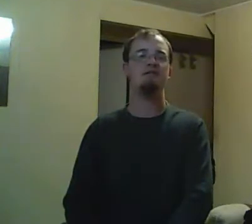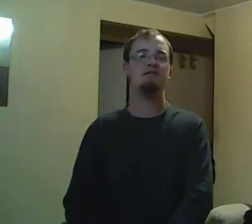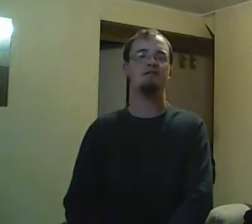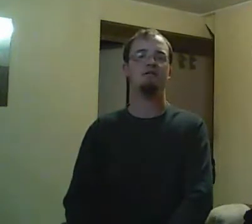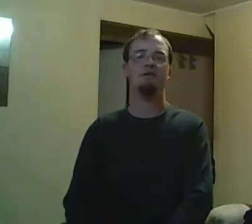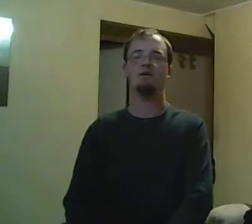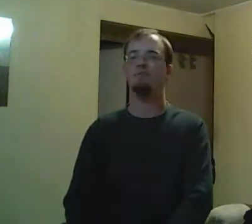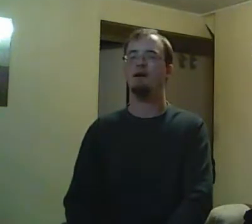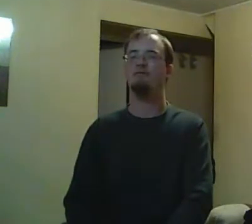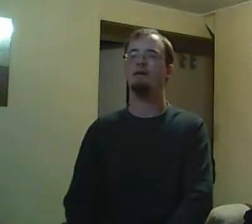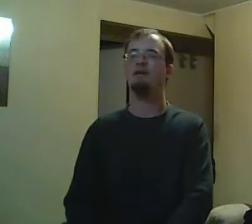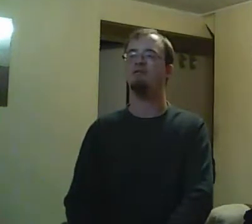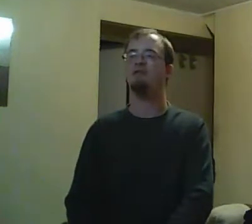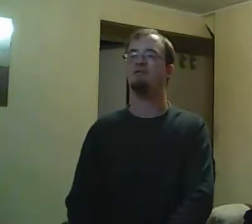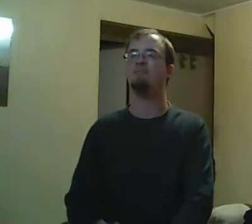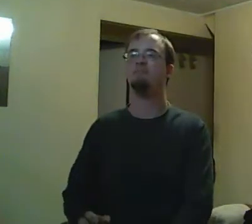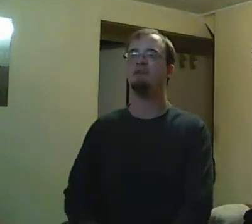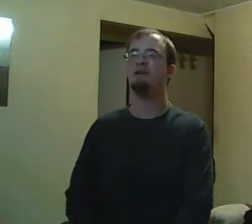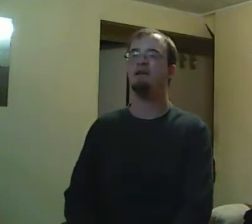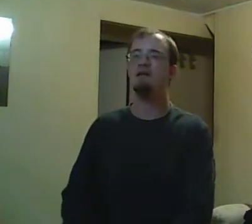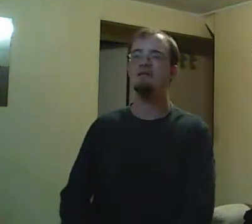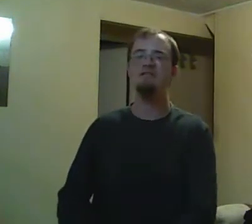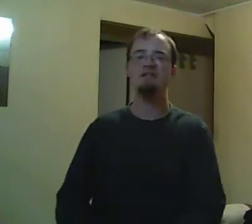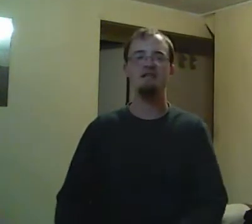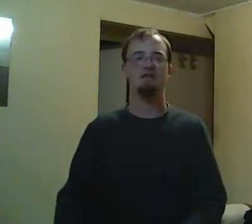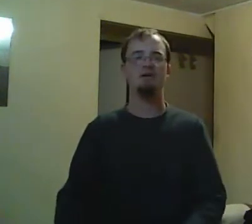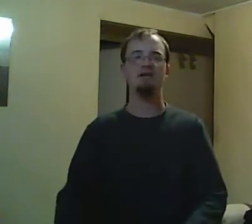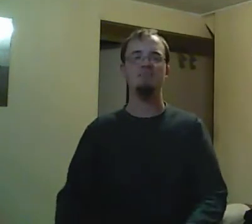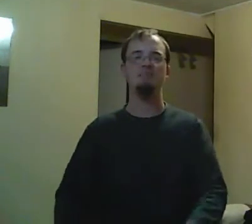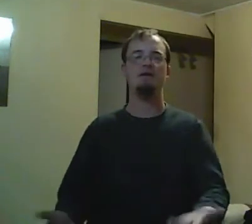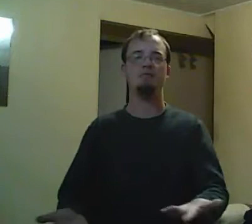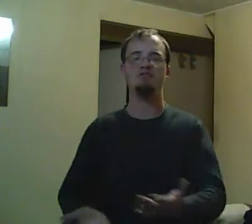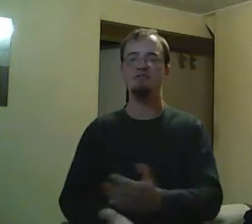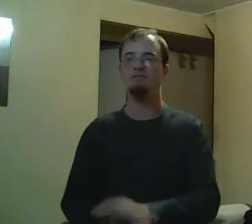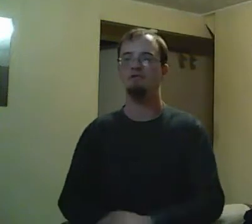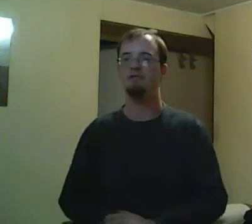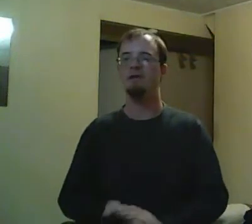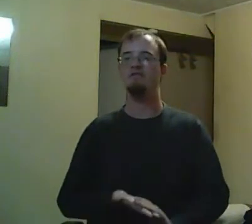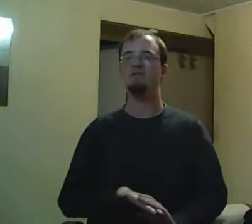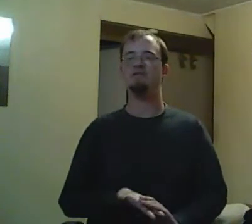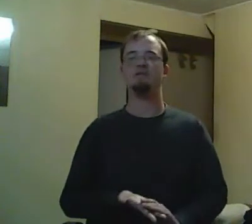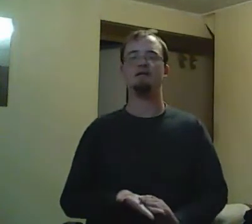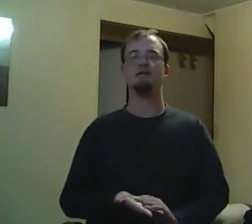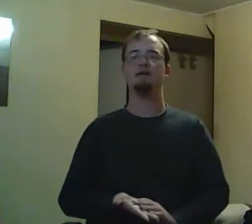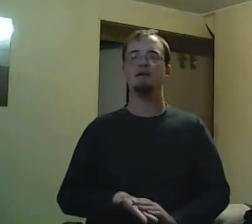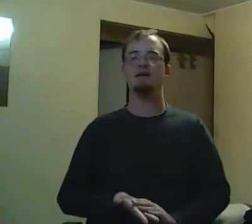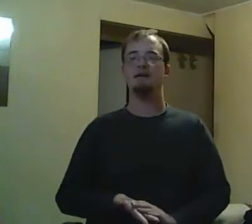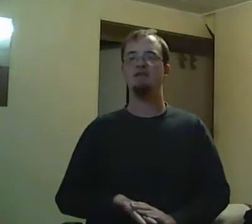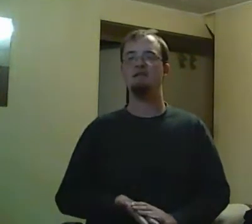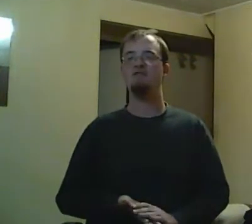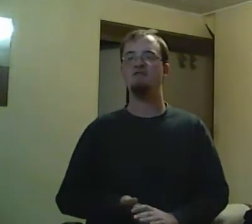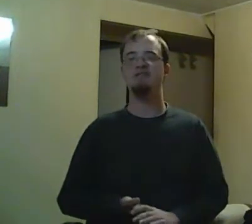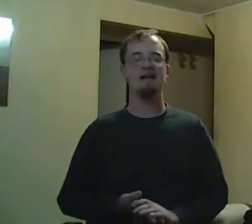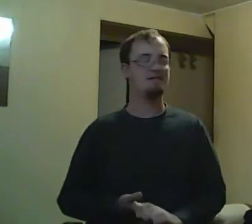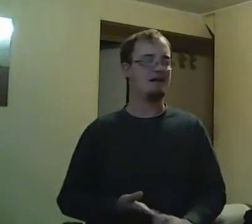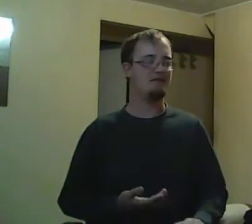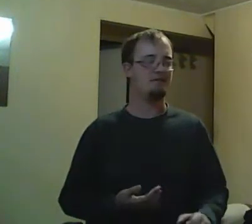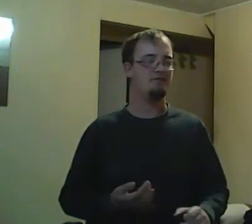Thankfully for Rick, he and Jimmy actually do become partners because of Toby. Because Toby gets hurt